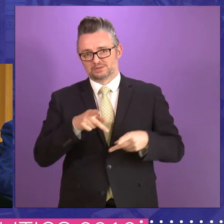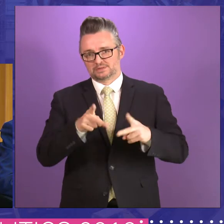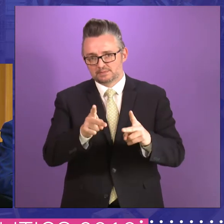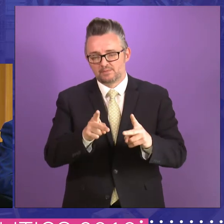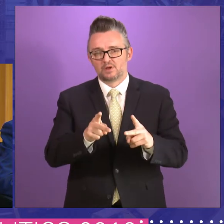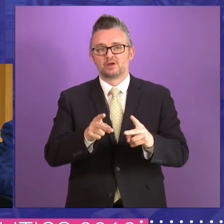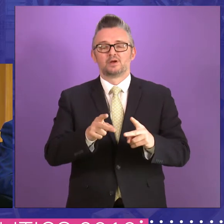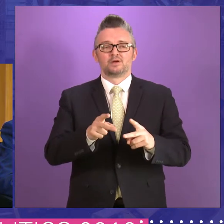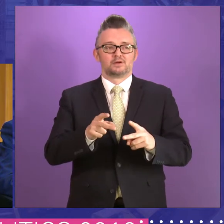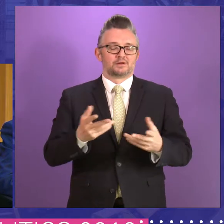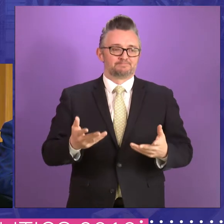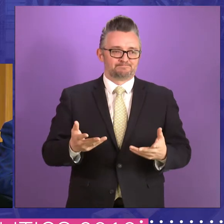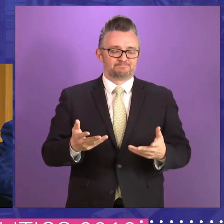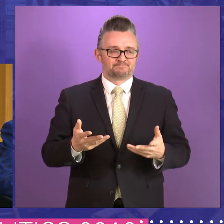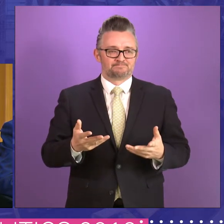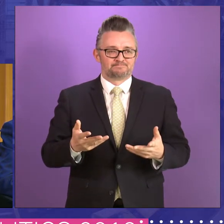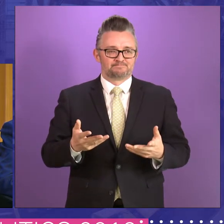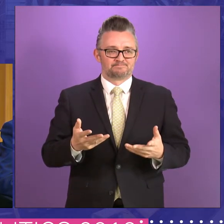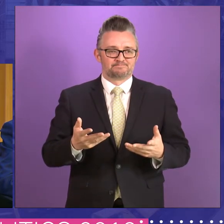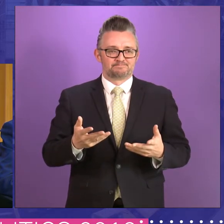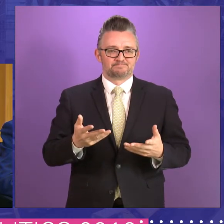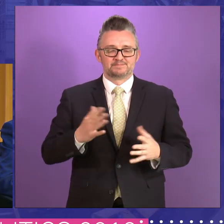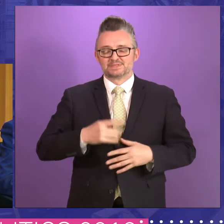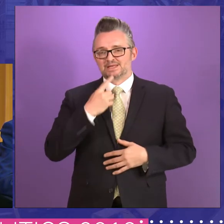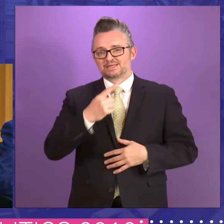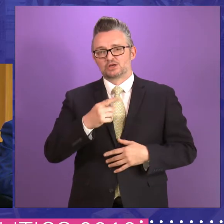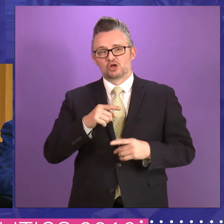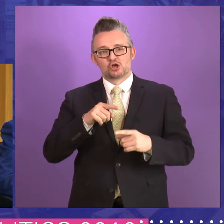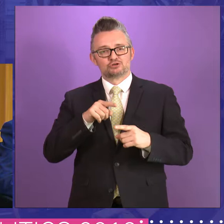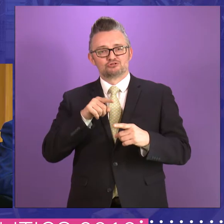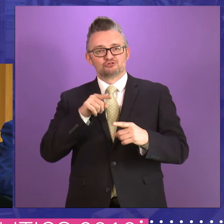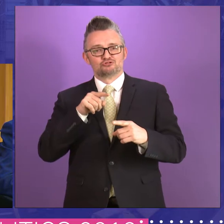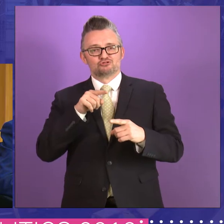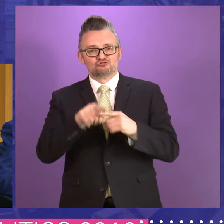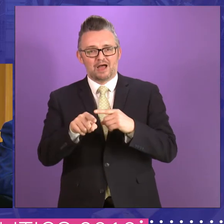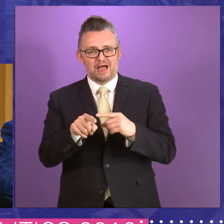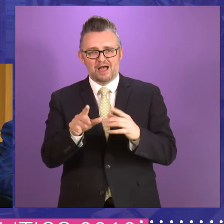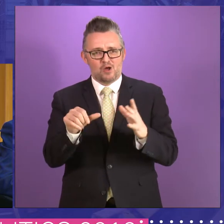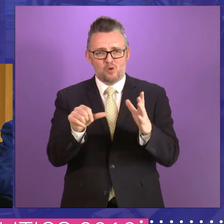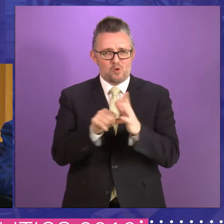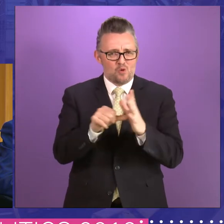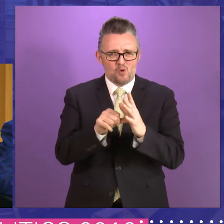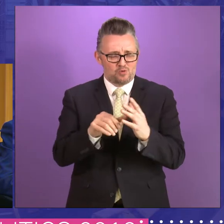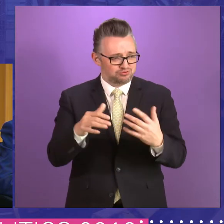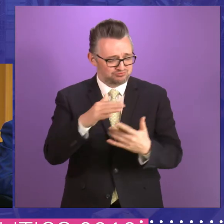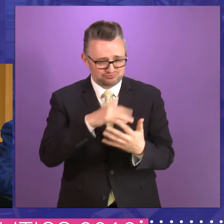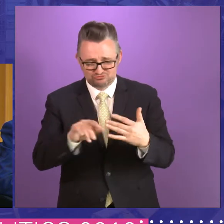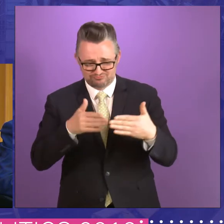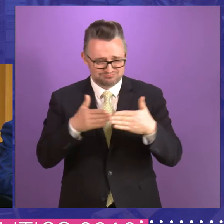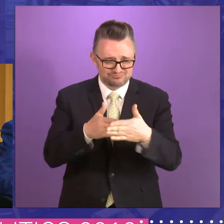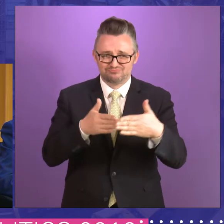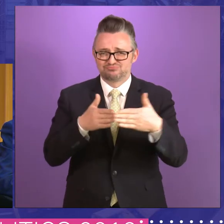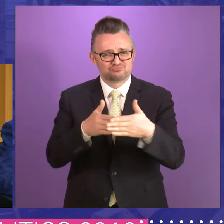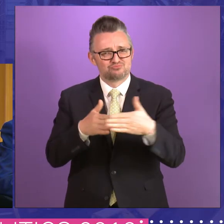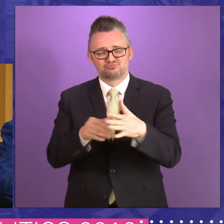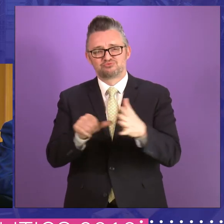Um, I've got to say, um, it was like trying to pin Blamange to a wall to try to get any of the business